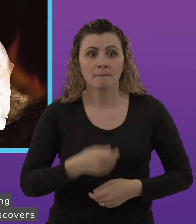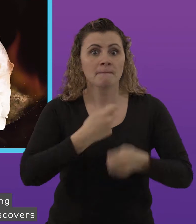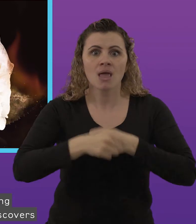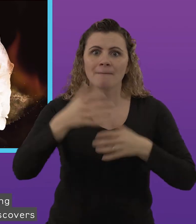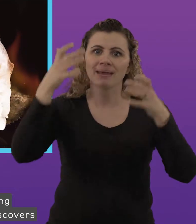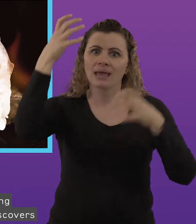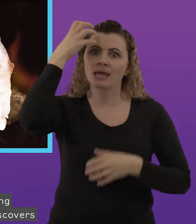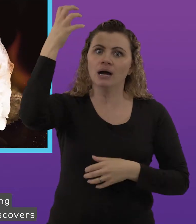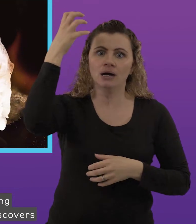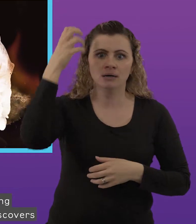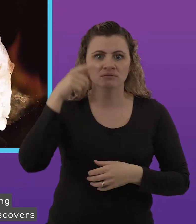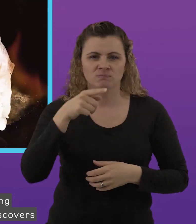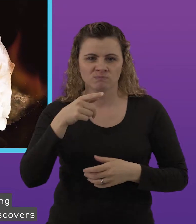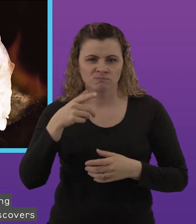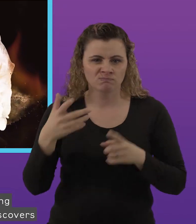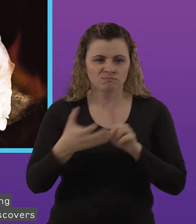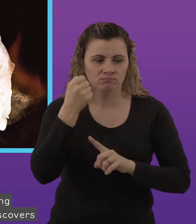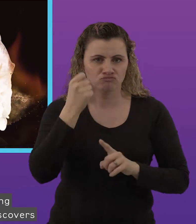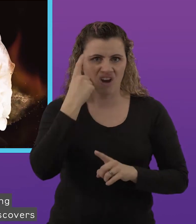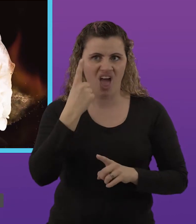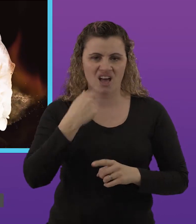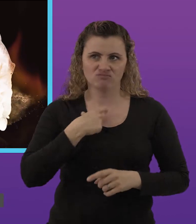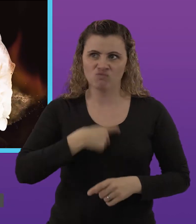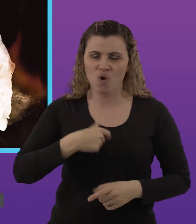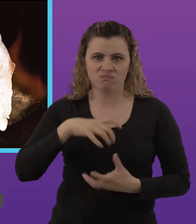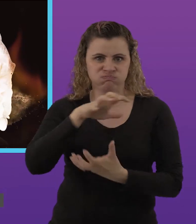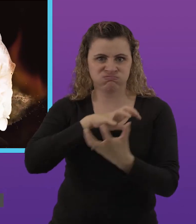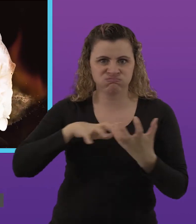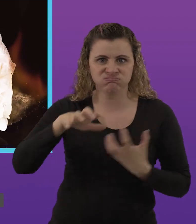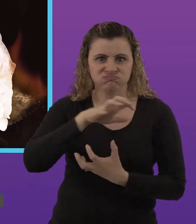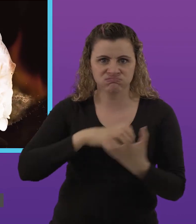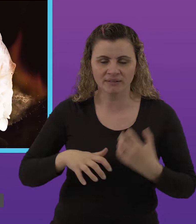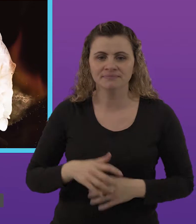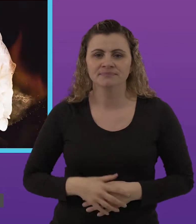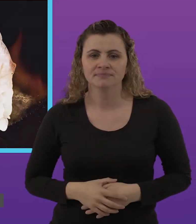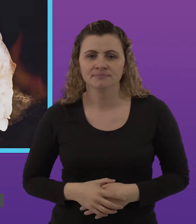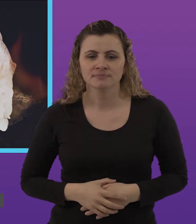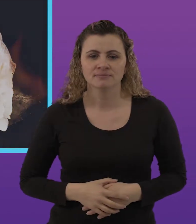As the murderous King seizes the throne, he discovers what a right royal mess he's in.